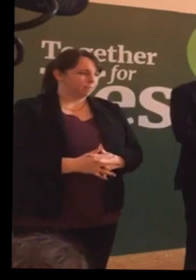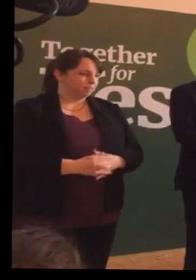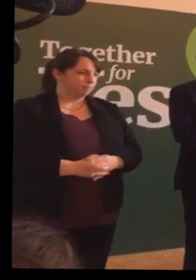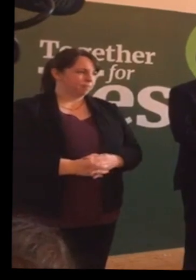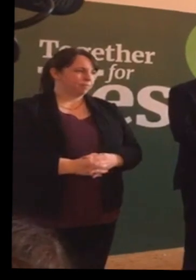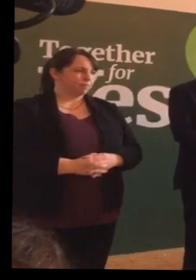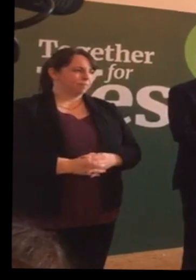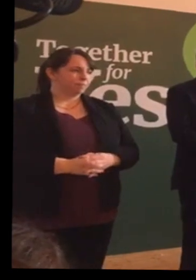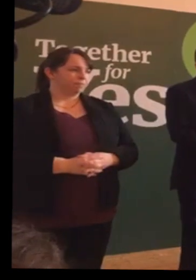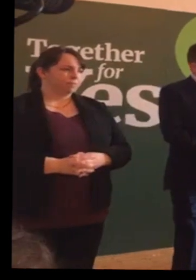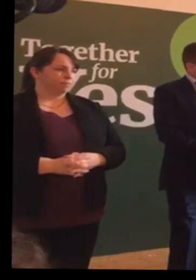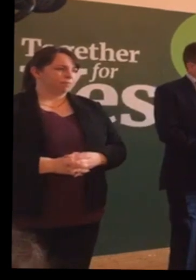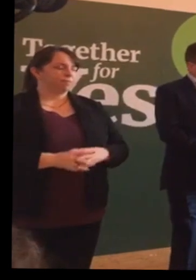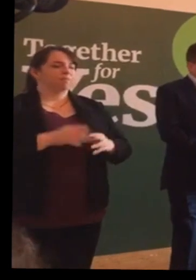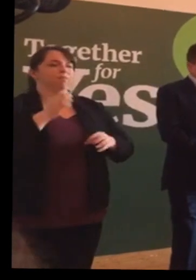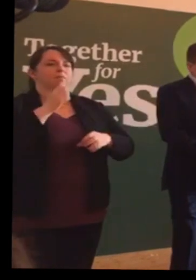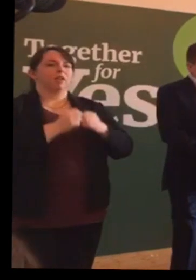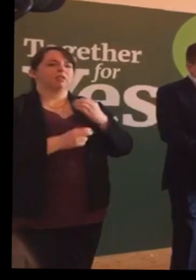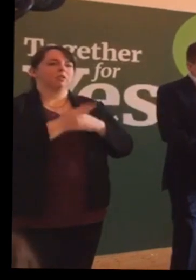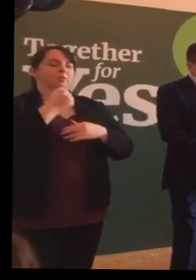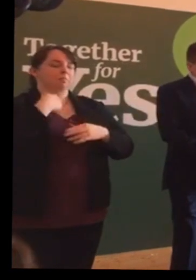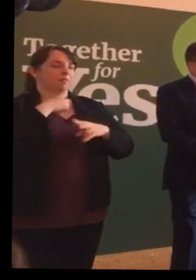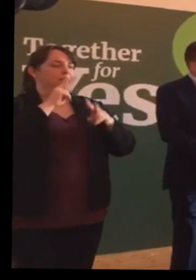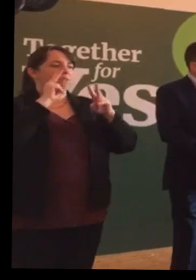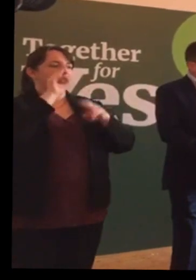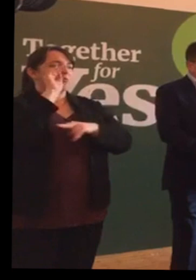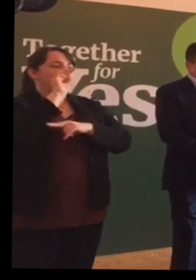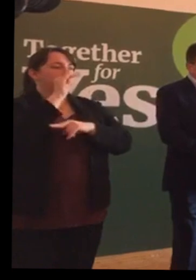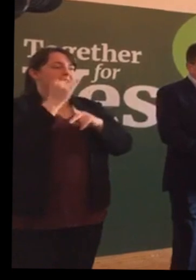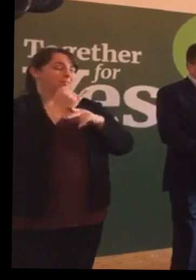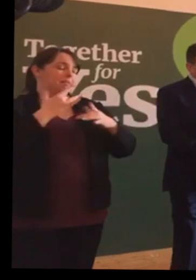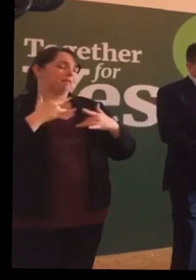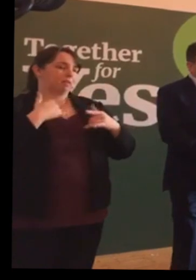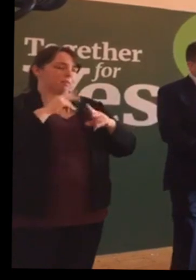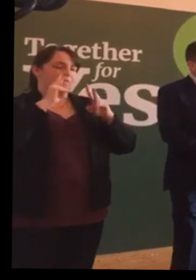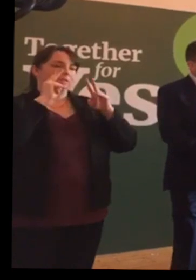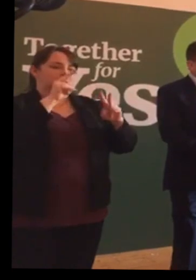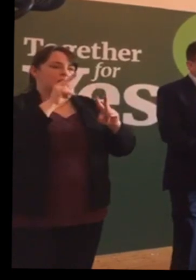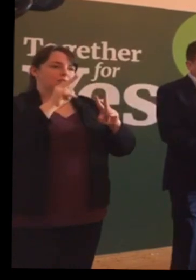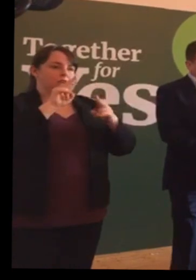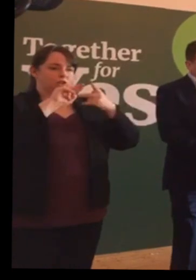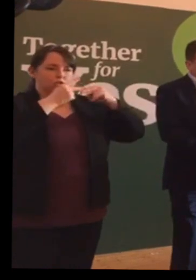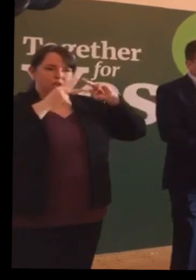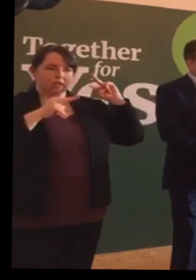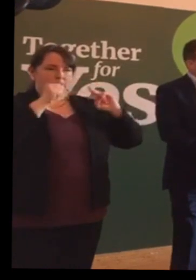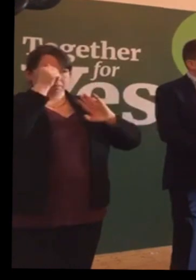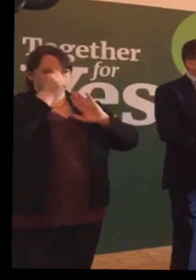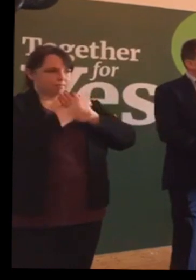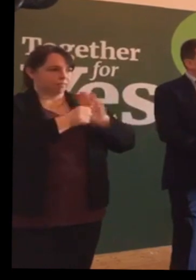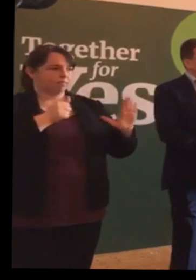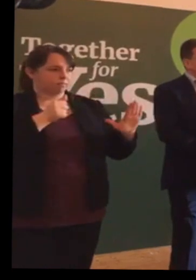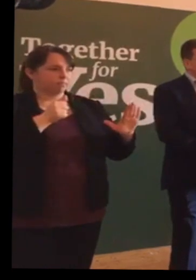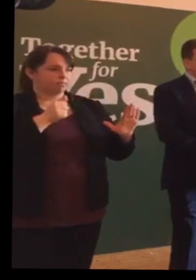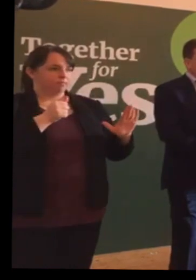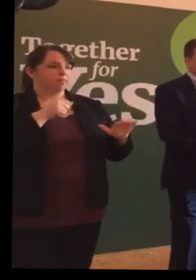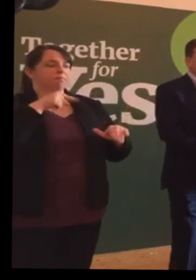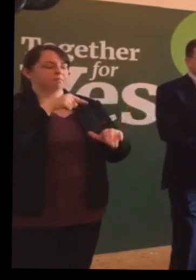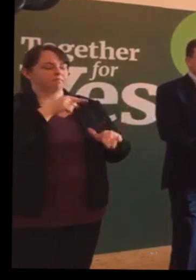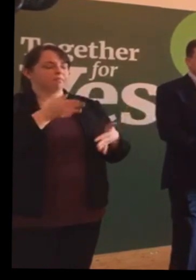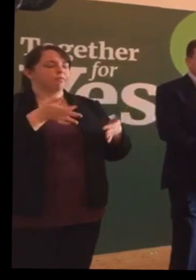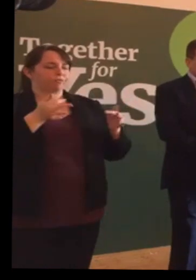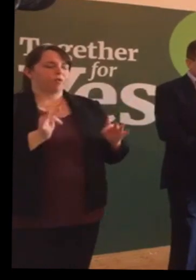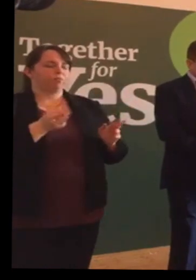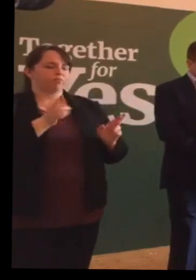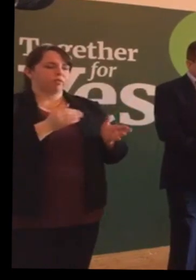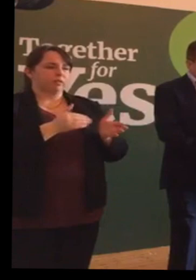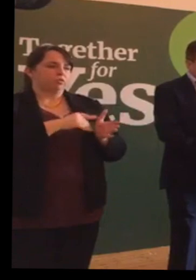We ended up visiting a geneticist abroad for an amniacin thesis and they confirmed the diagnosis to